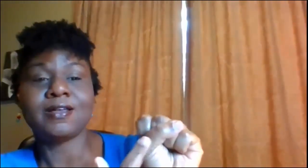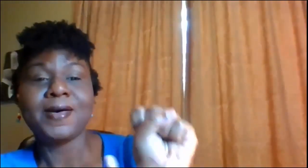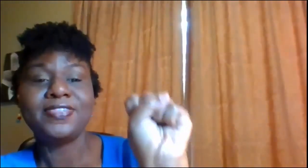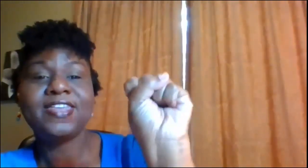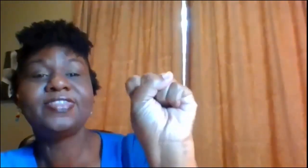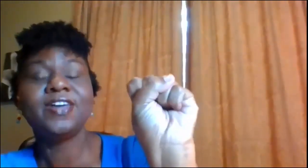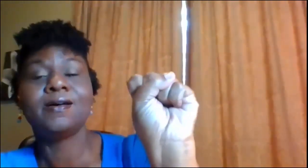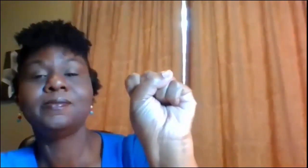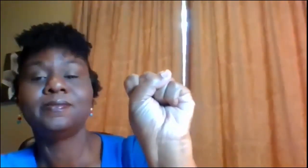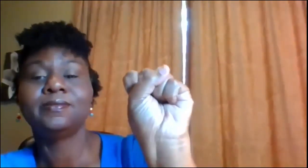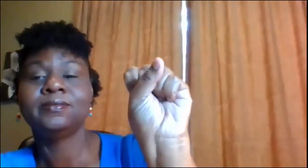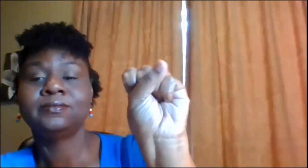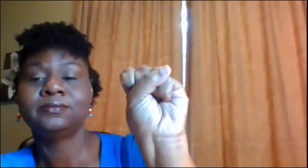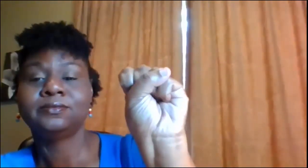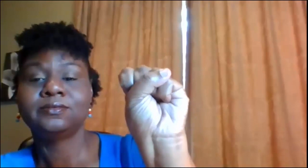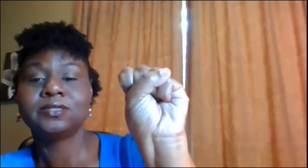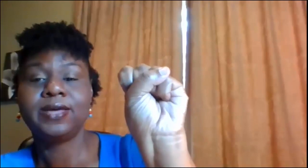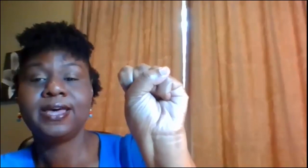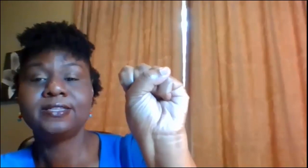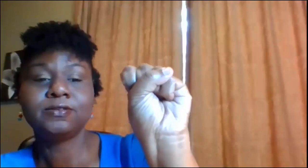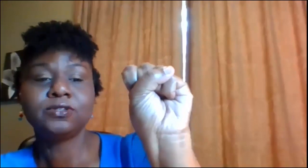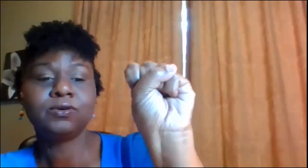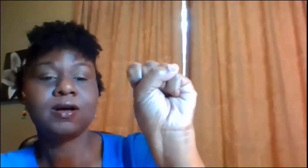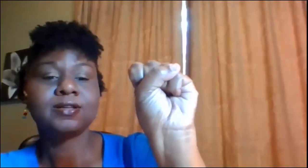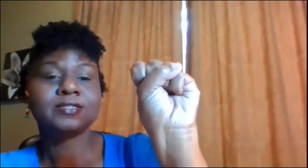all about that thumb so S goes across